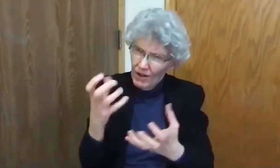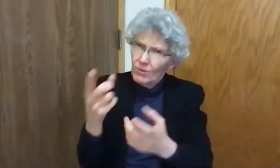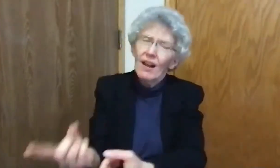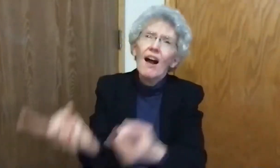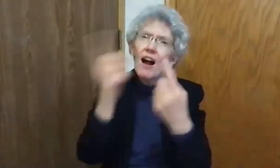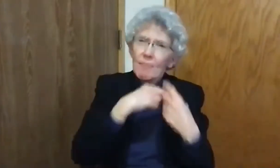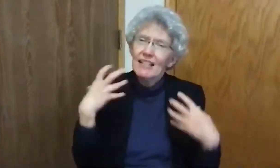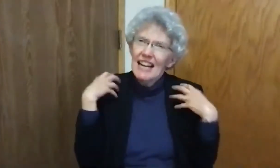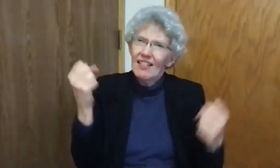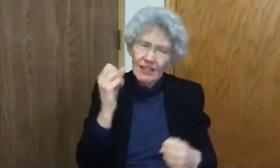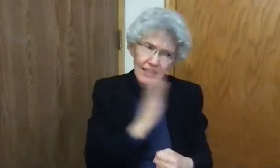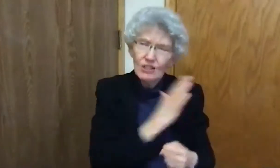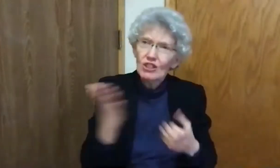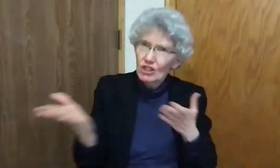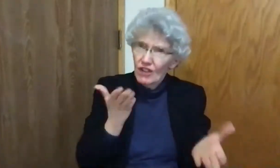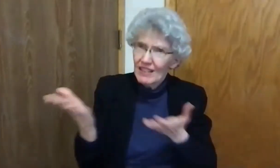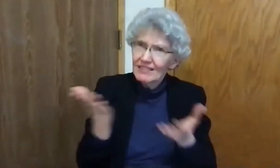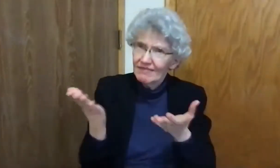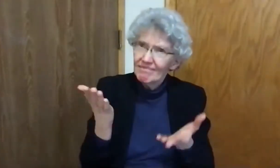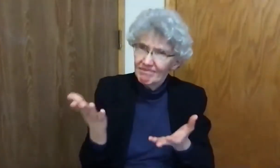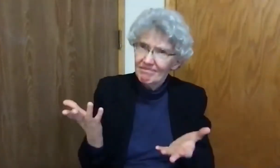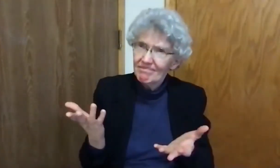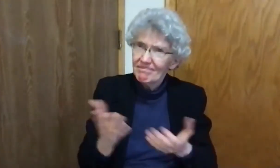When they came to Jesus, they appealed to him earnestly, saying,